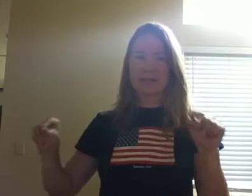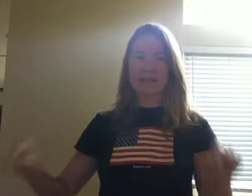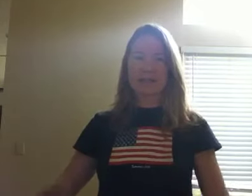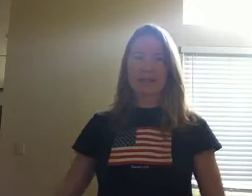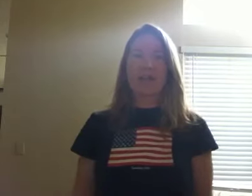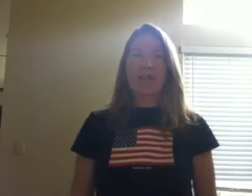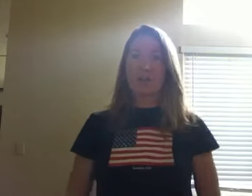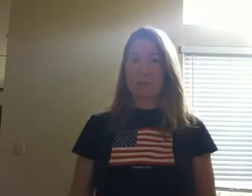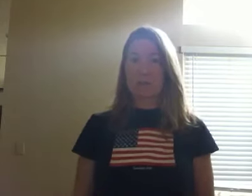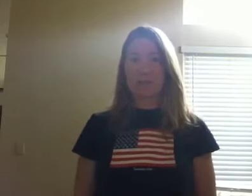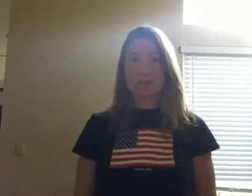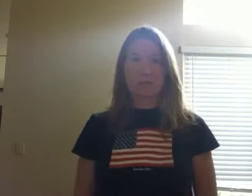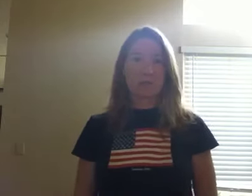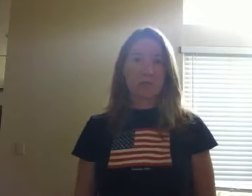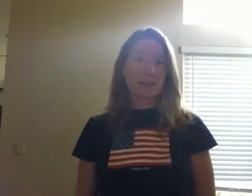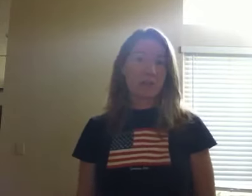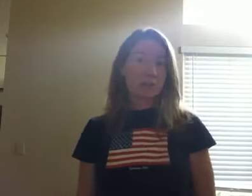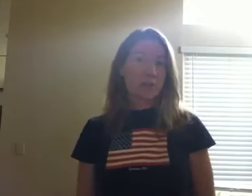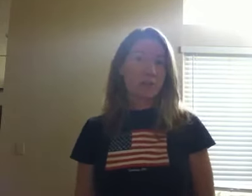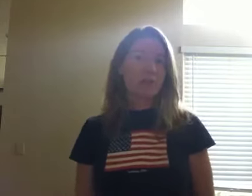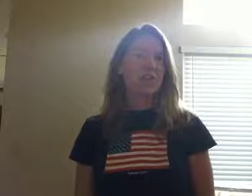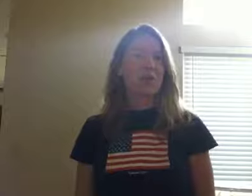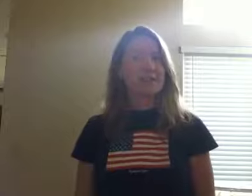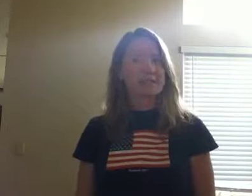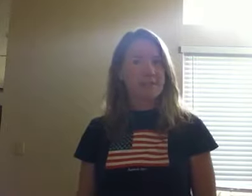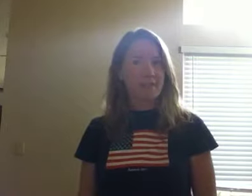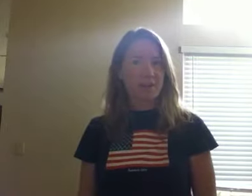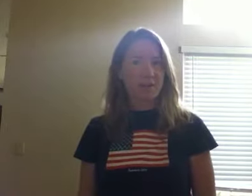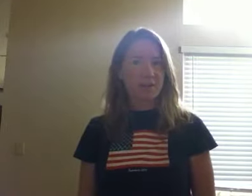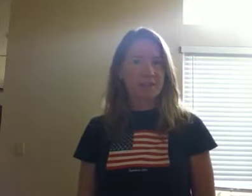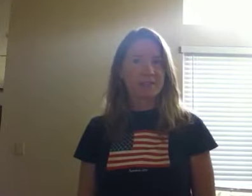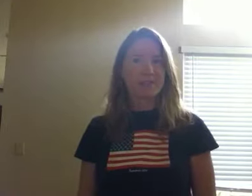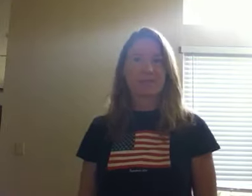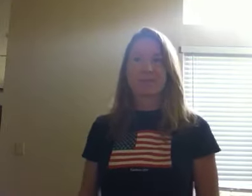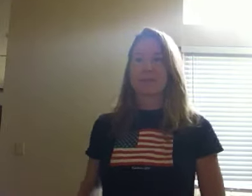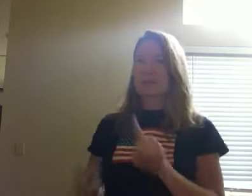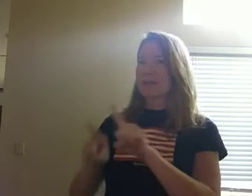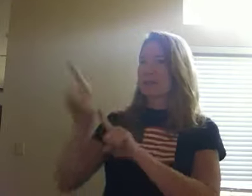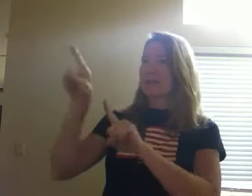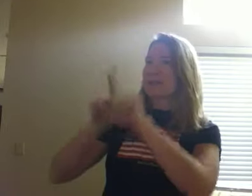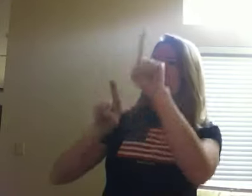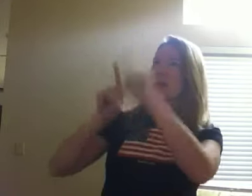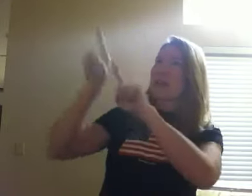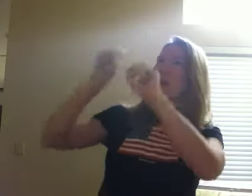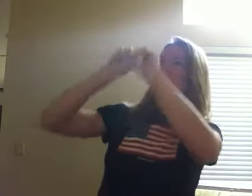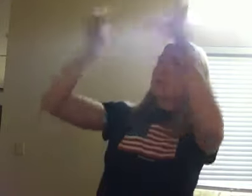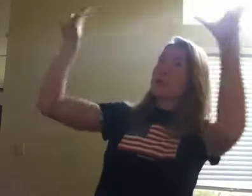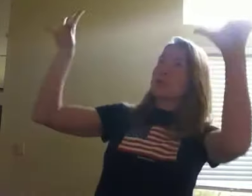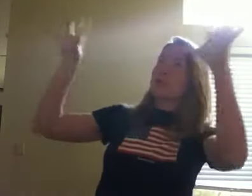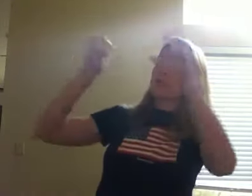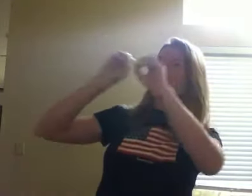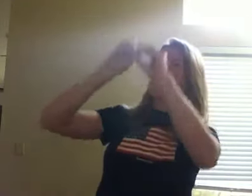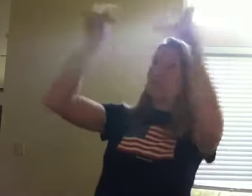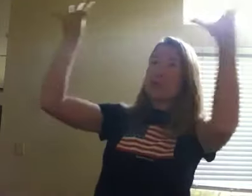Of course, you may hear fireworks or go out to see fireworks. Boom. Boom.